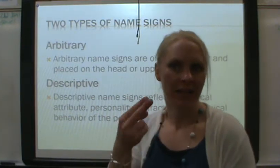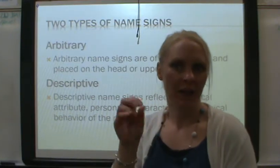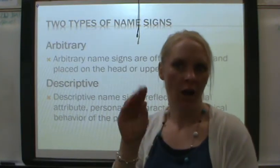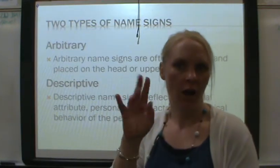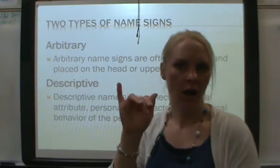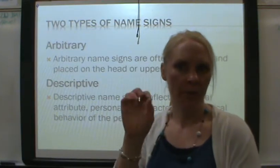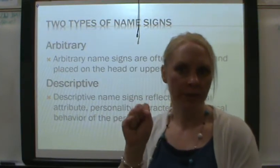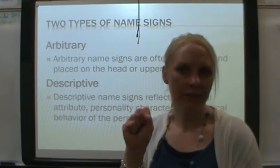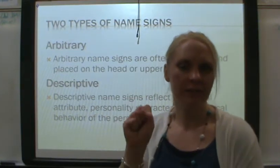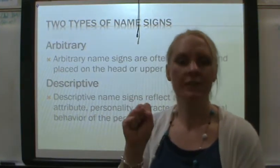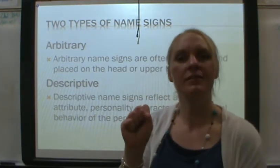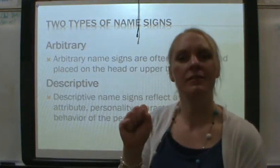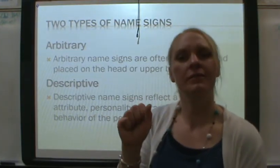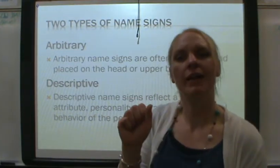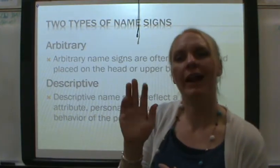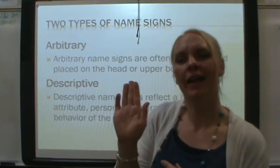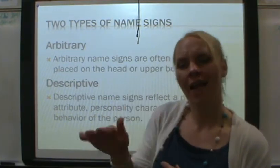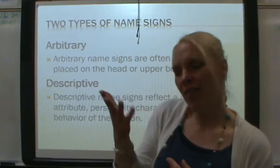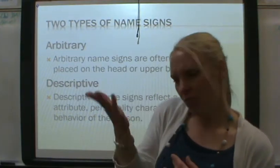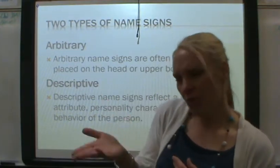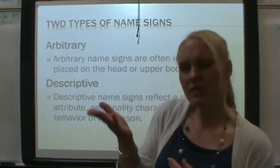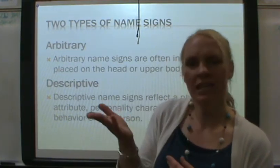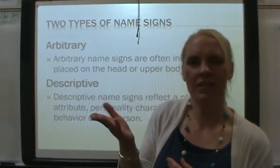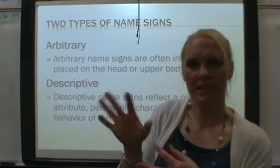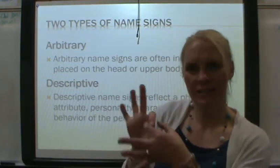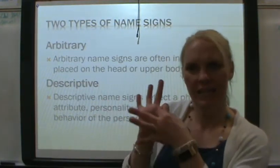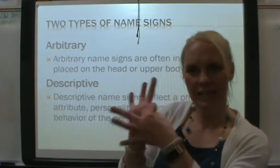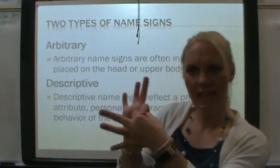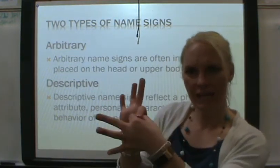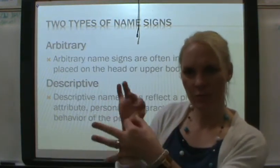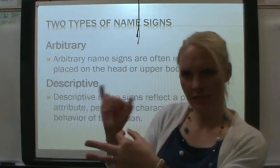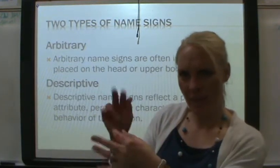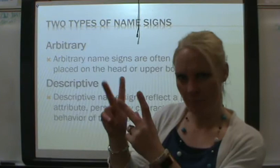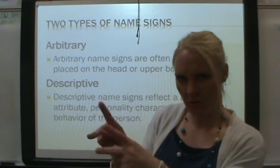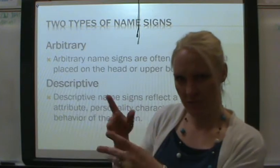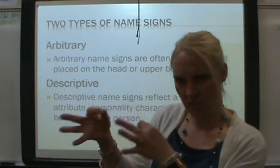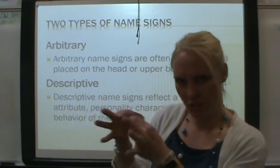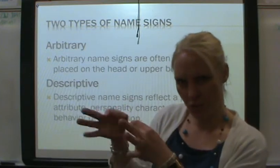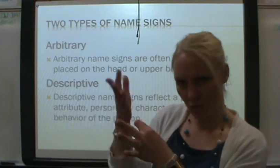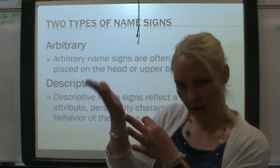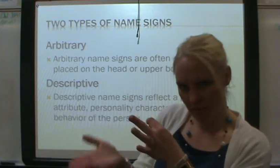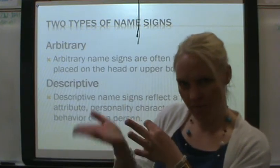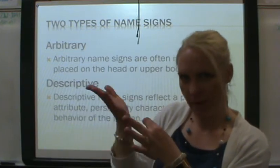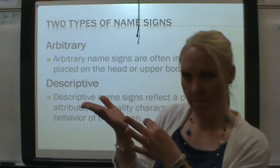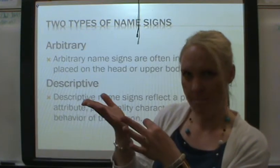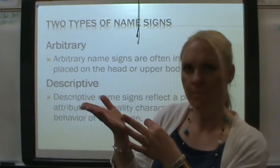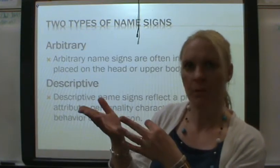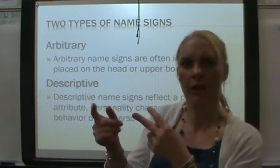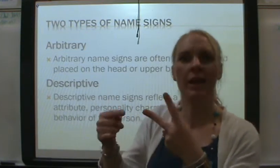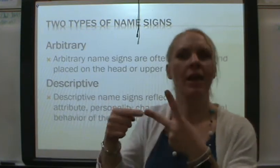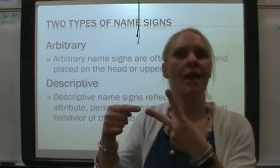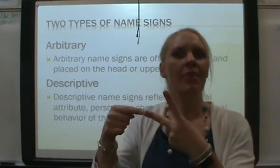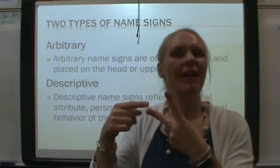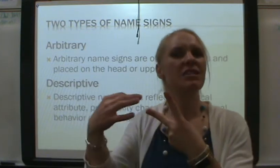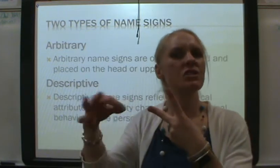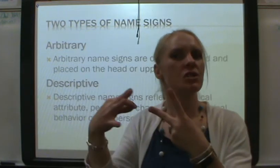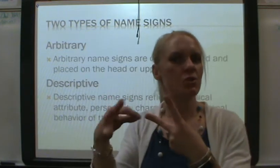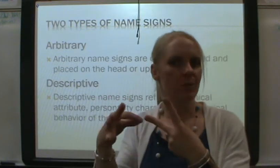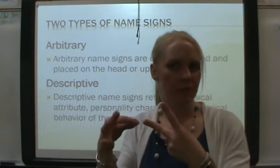like hobbies. Right? Those kind of things that connect with that person. Describe them. Right? That's a descriptive